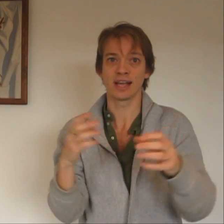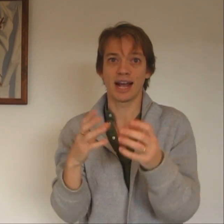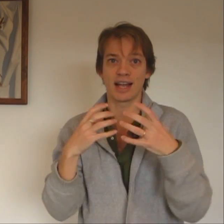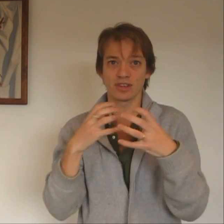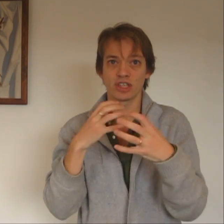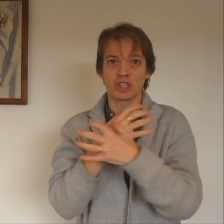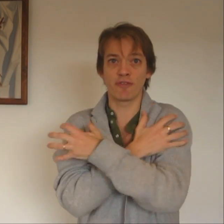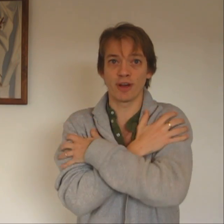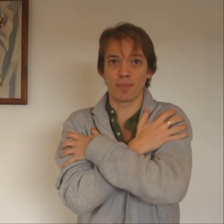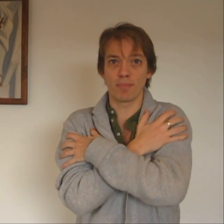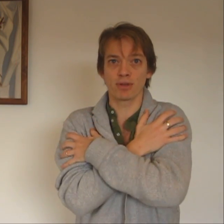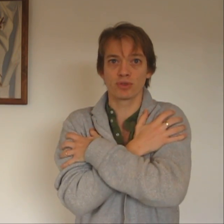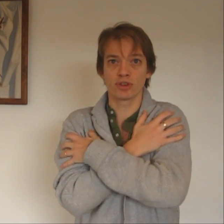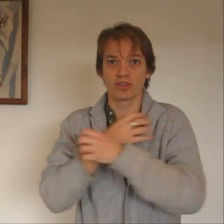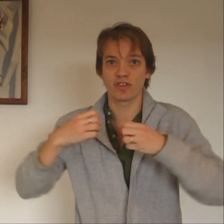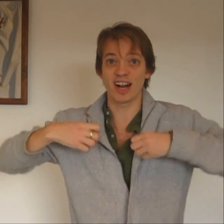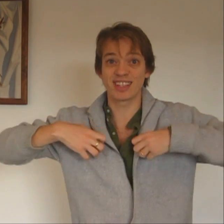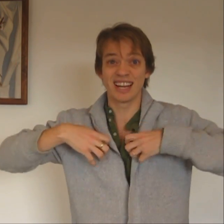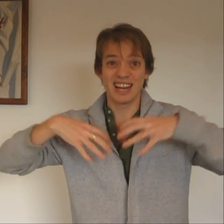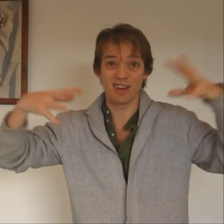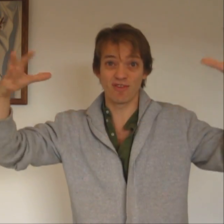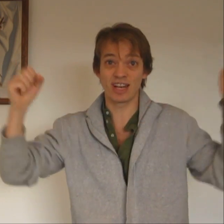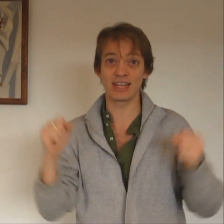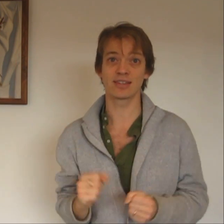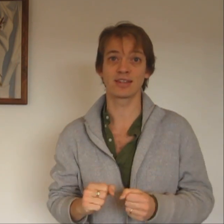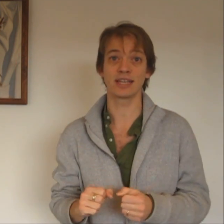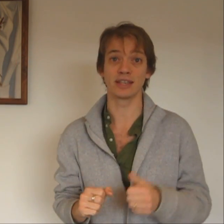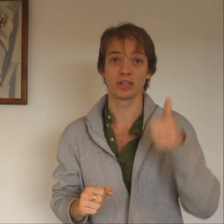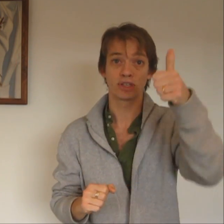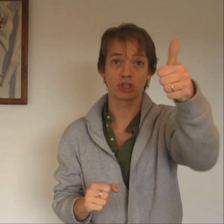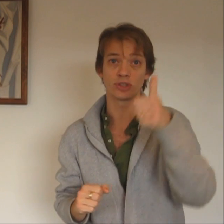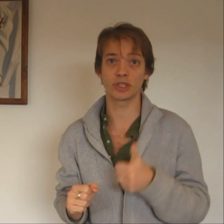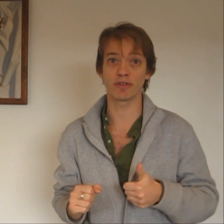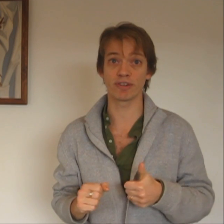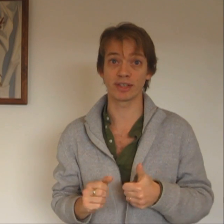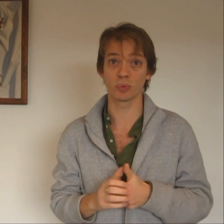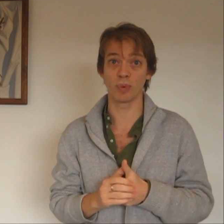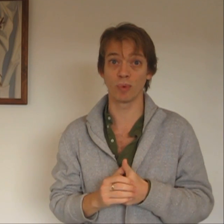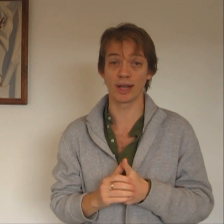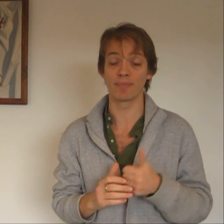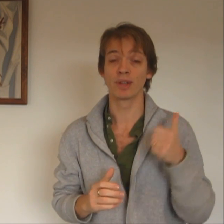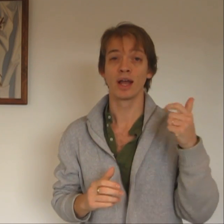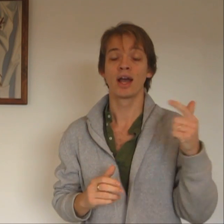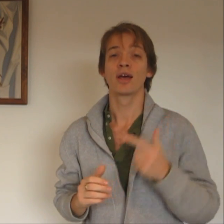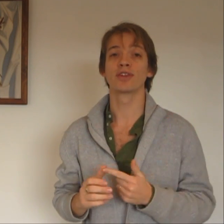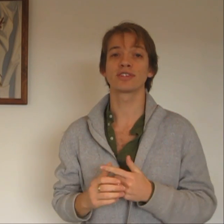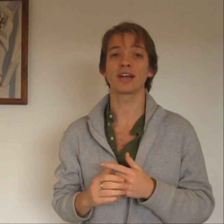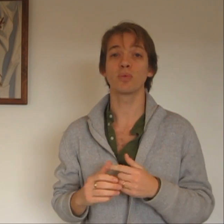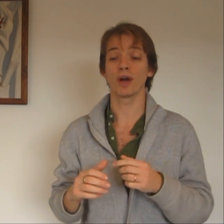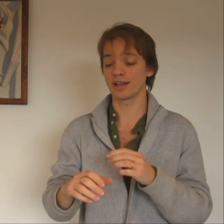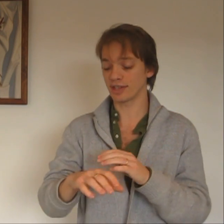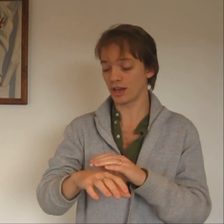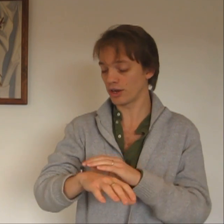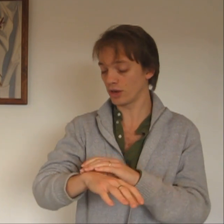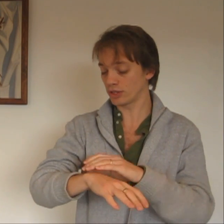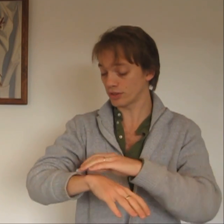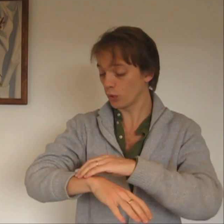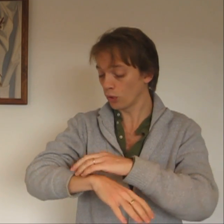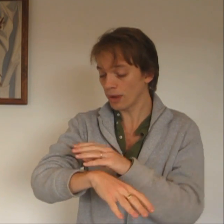As I shiver and my muscles contract, it releases heat. So shivering is one way. The second way is that I notice that all my